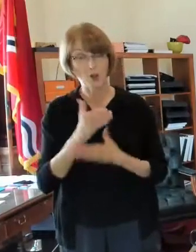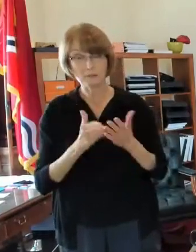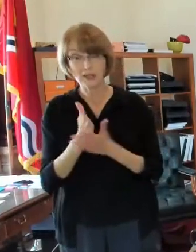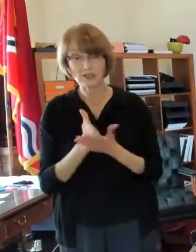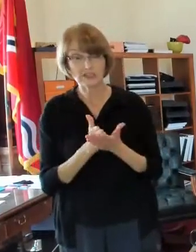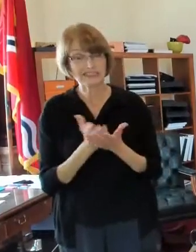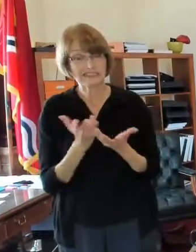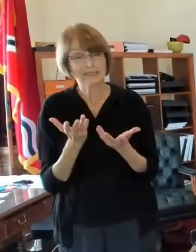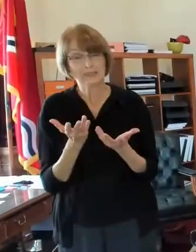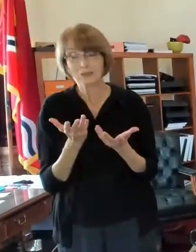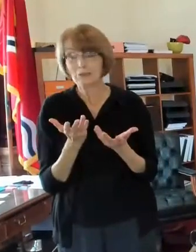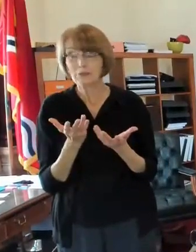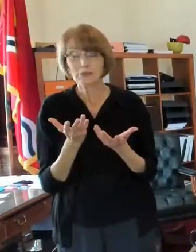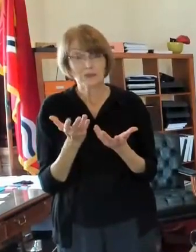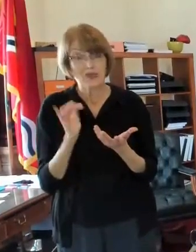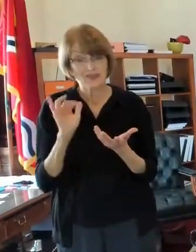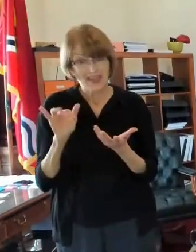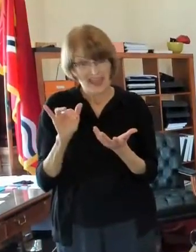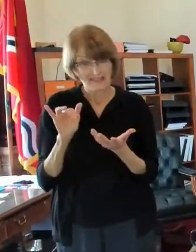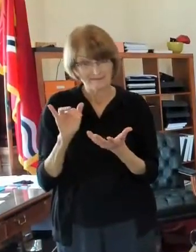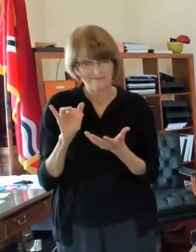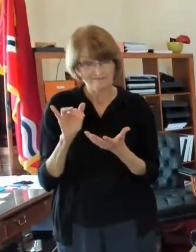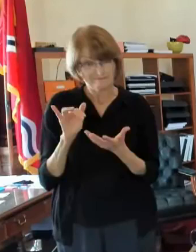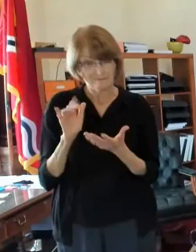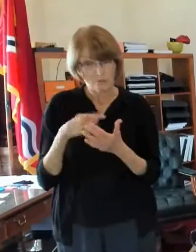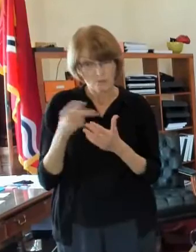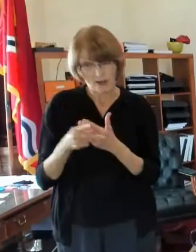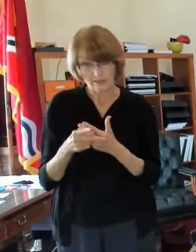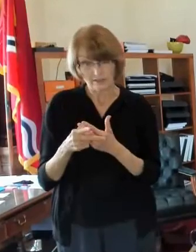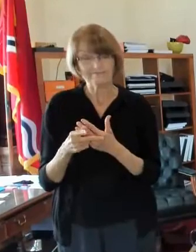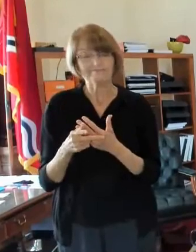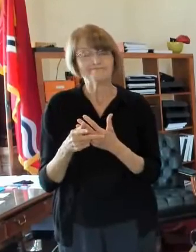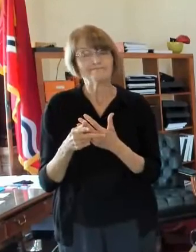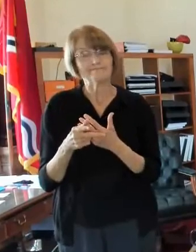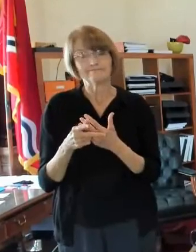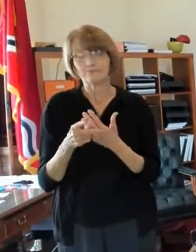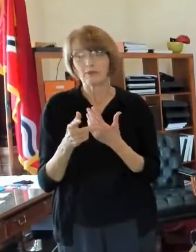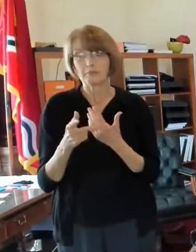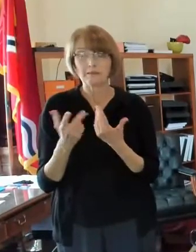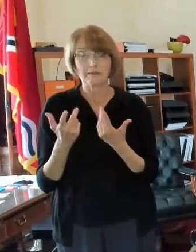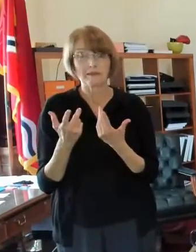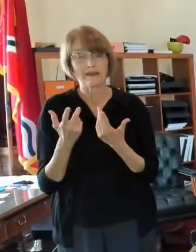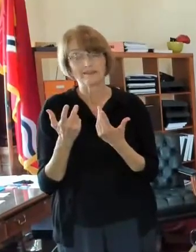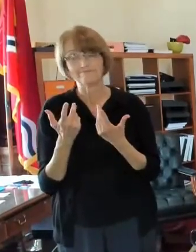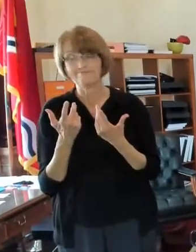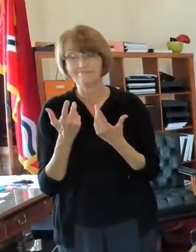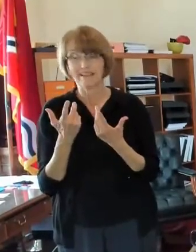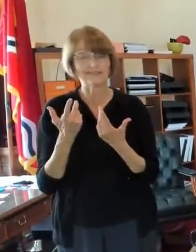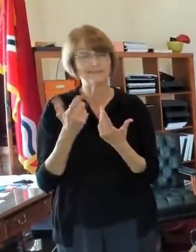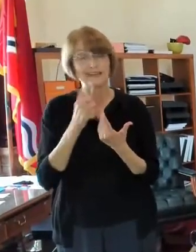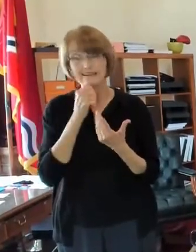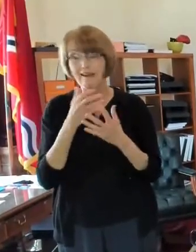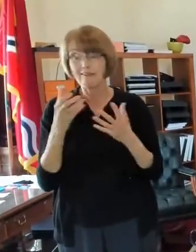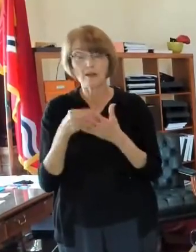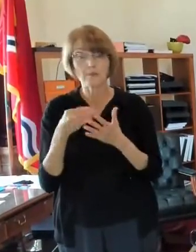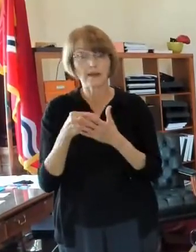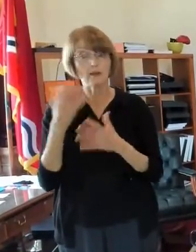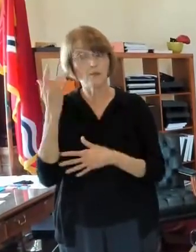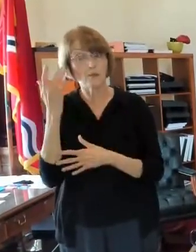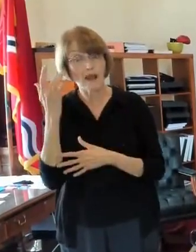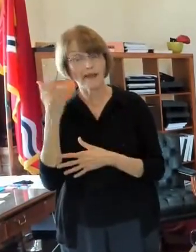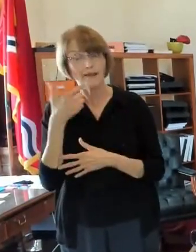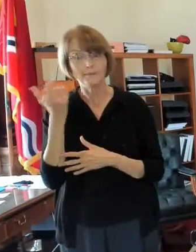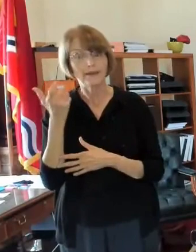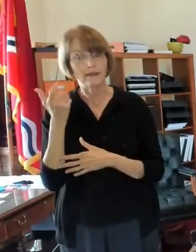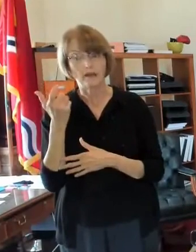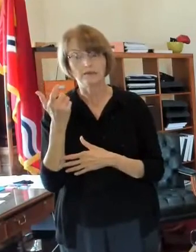at all about a thousand dollars about a million dollars to take down buildings and that's just because of the tremendous